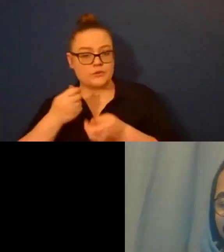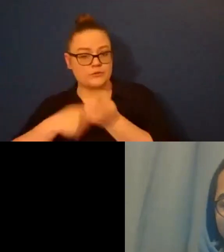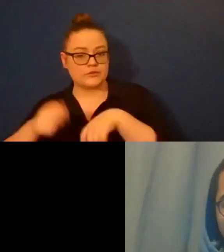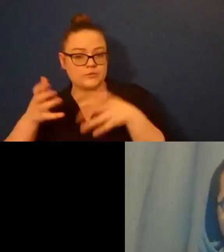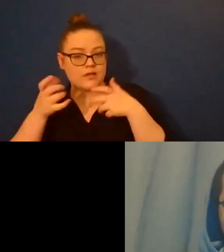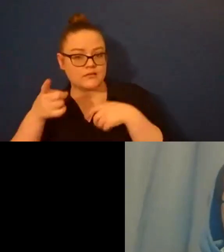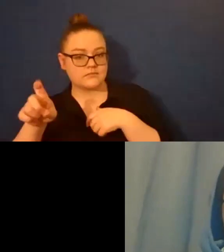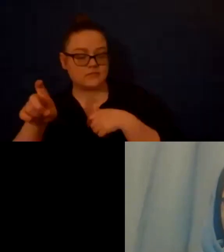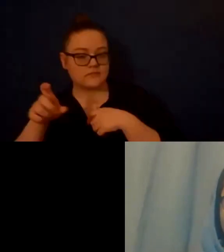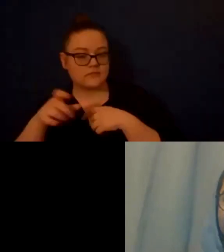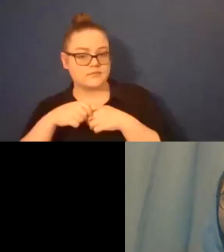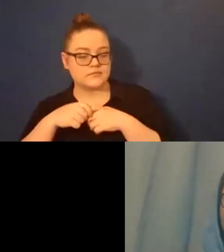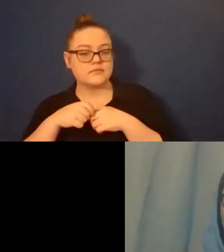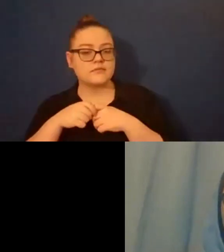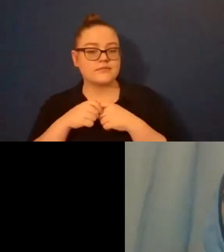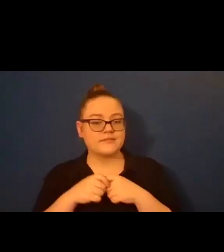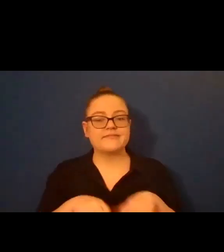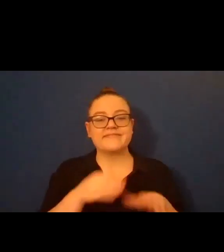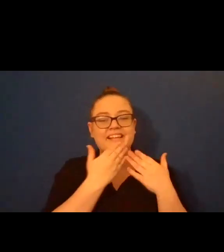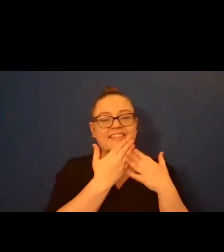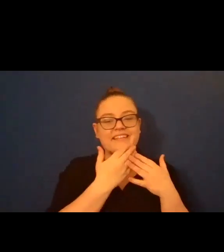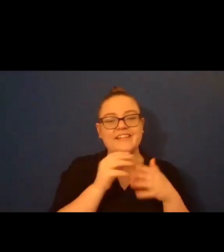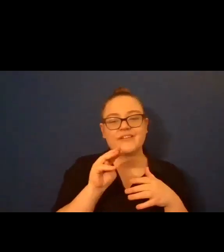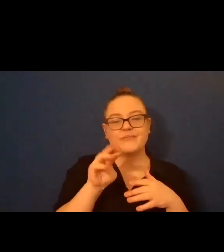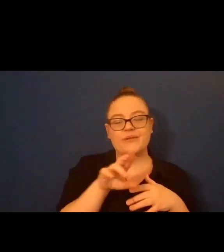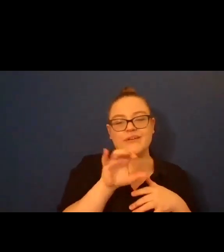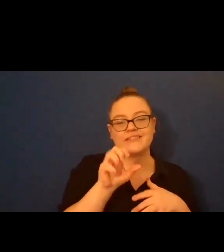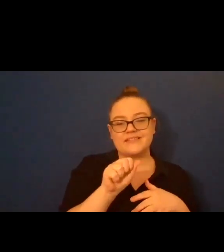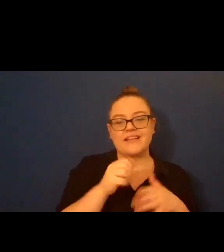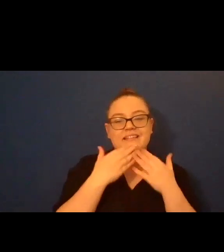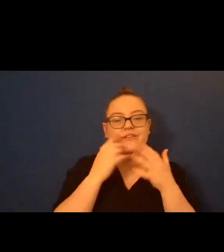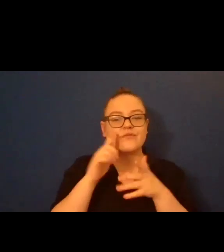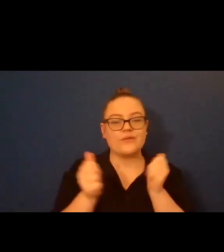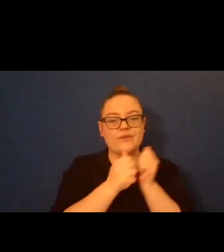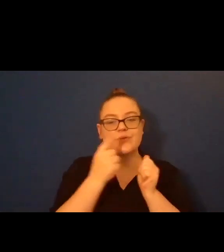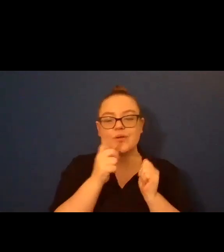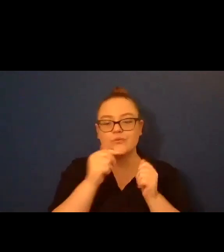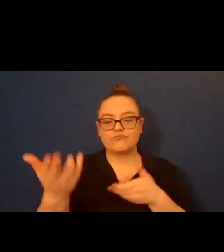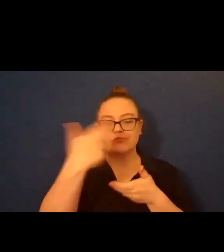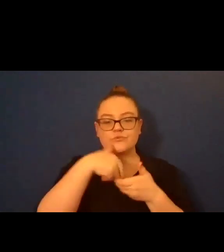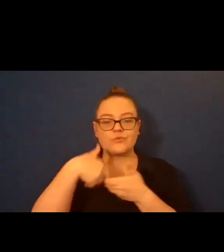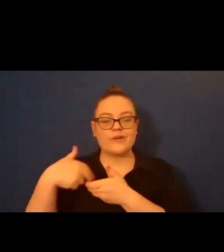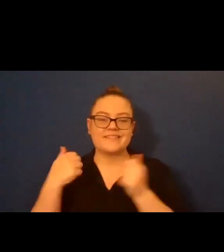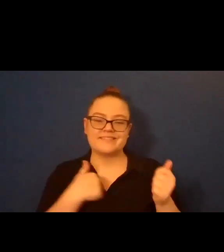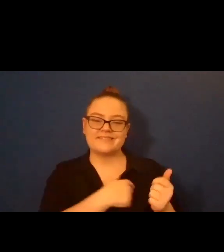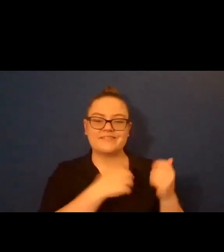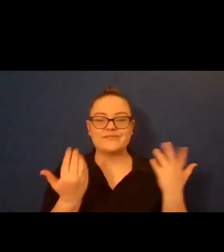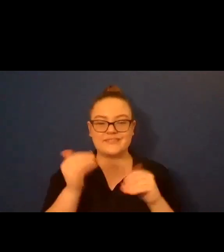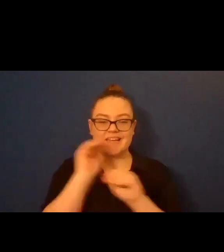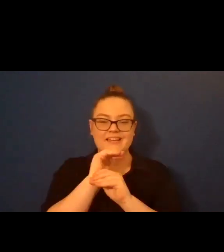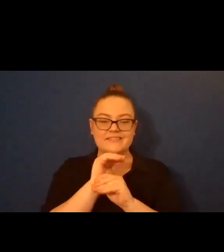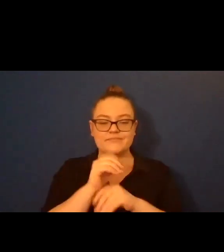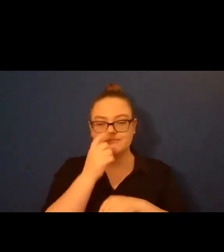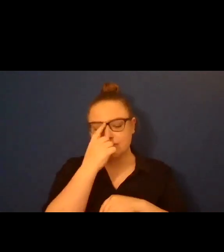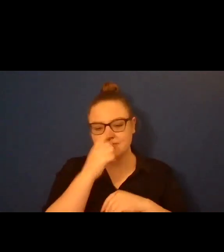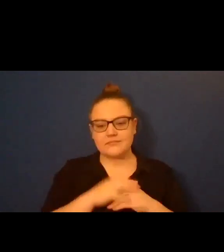Thanks, Marissa, and thank you to everyone who's joining all of us tonight and taking a little bit